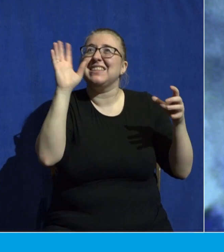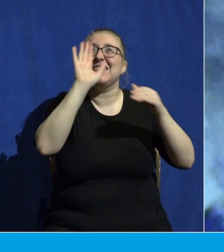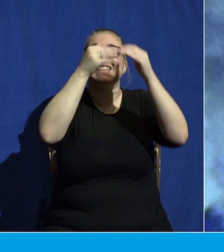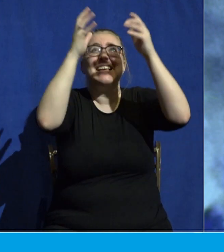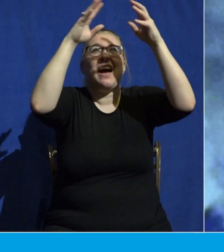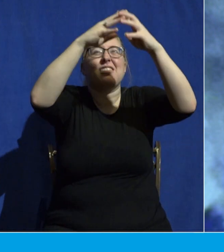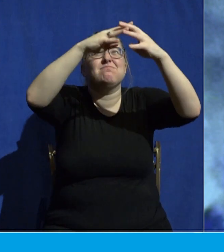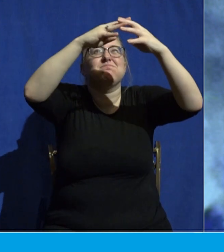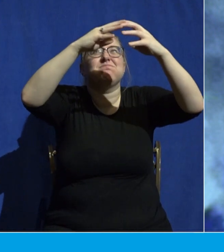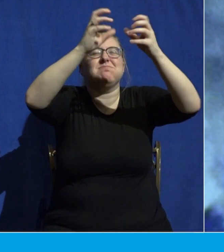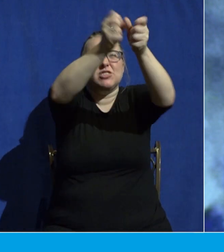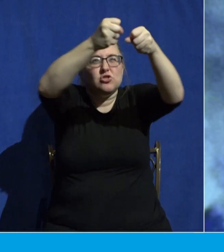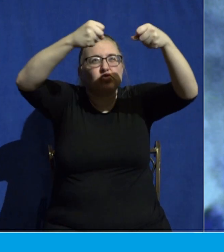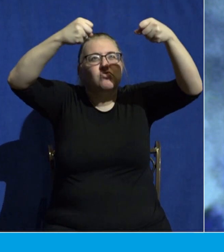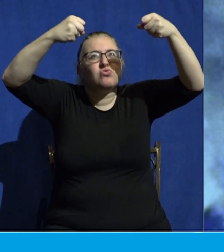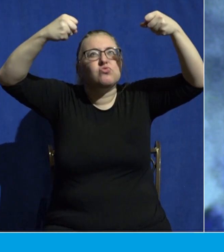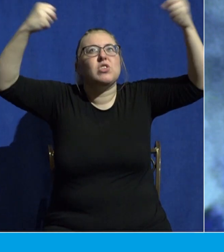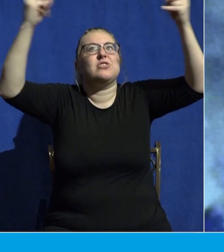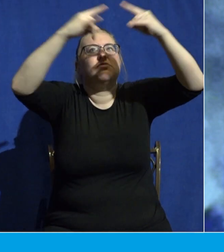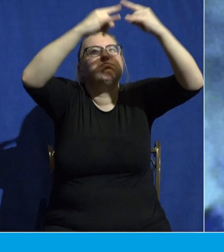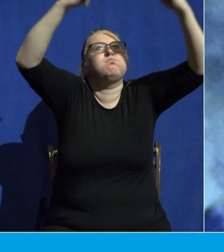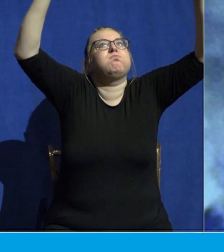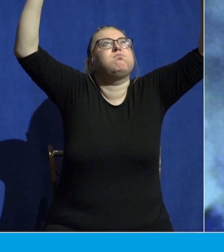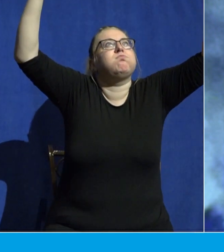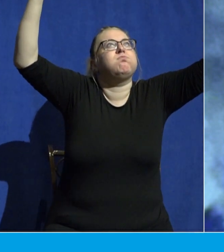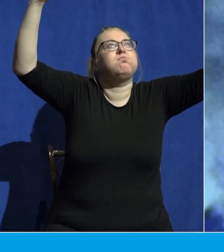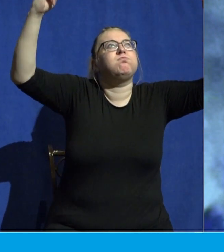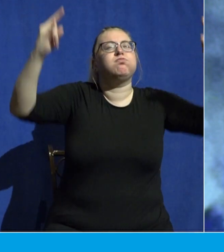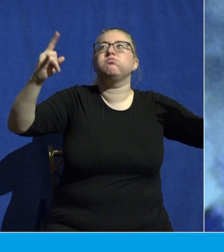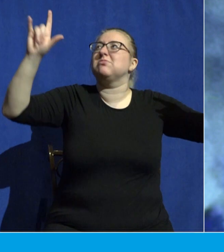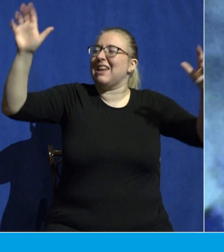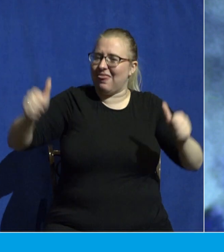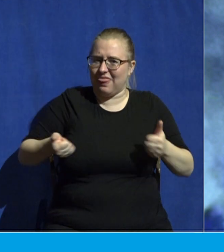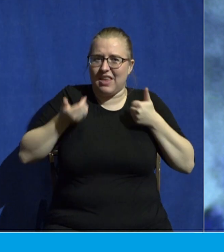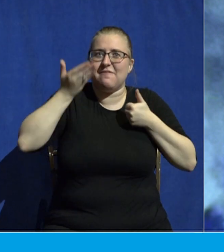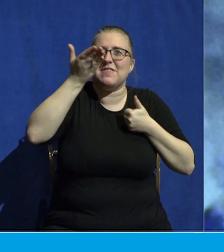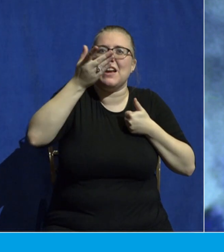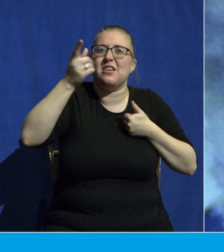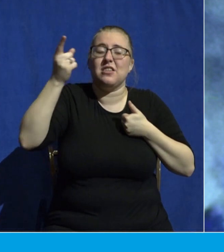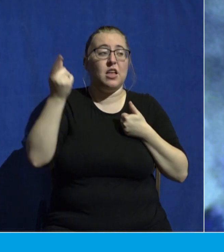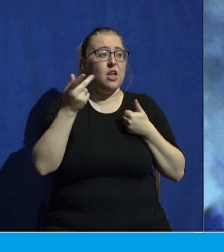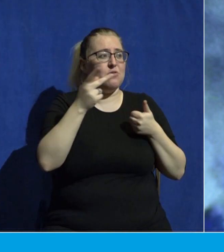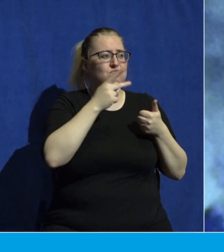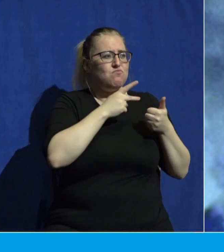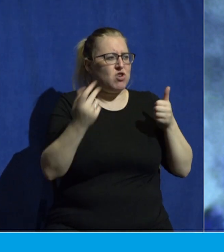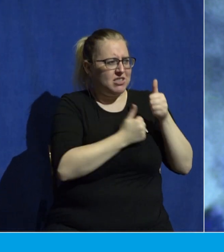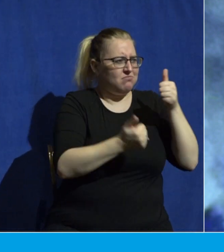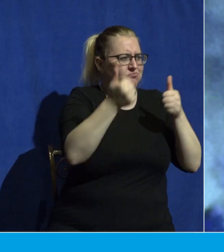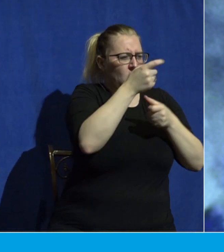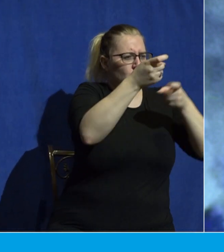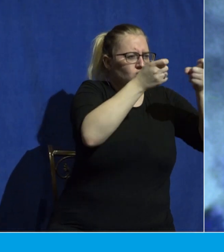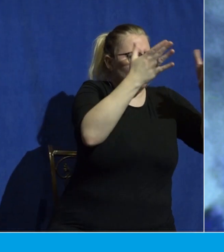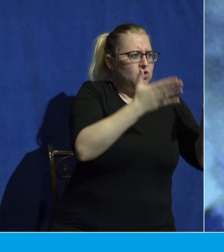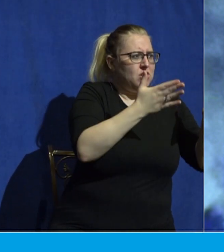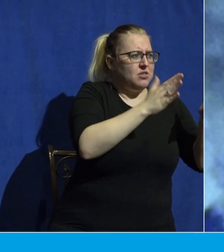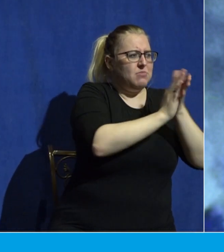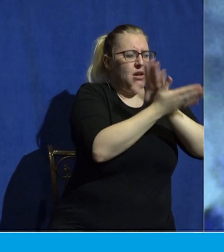spreads them like a tent to dwell in. Who brings princes to nothing and makes the rulers of the earth as